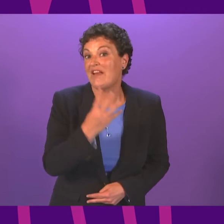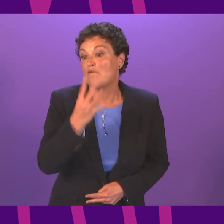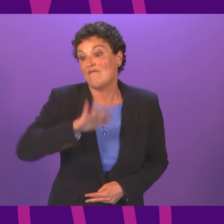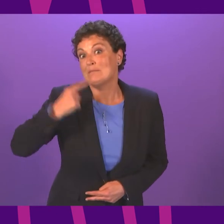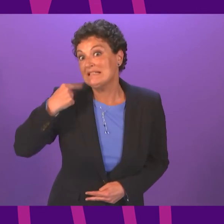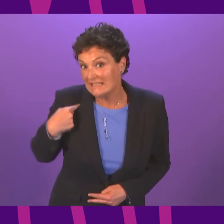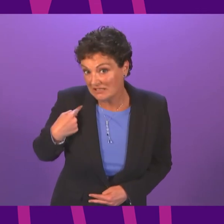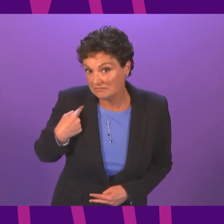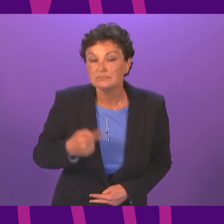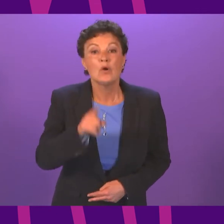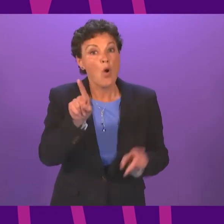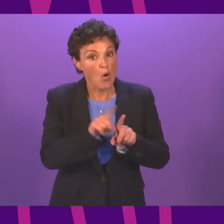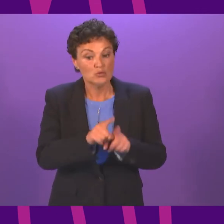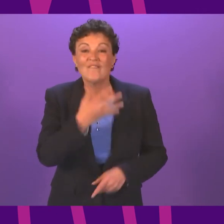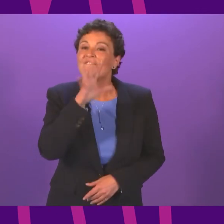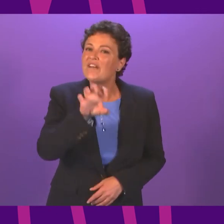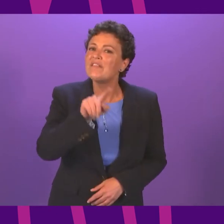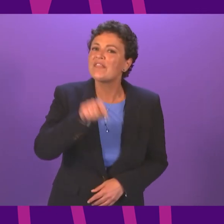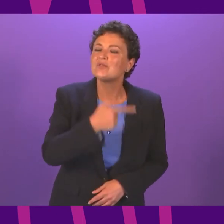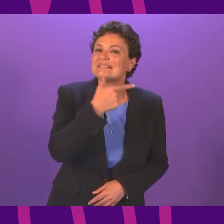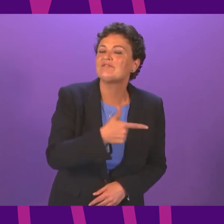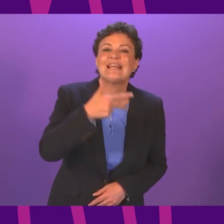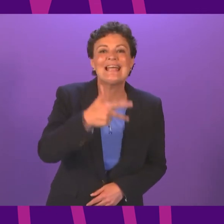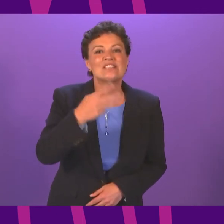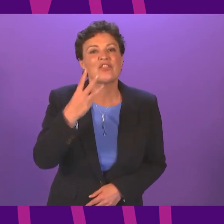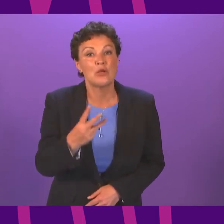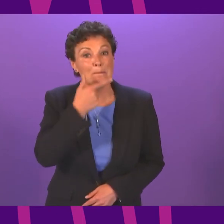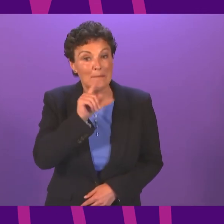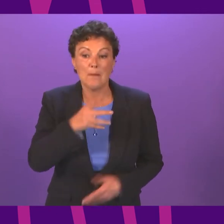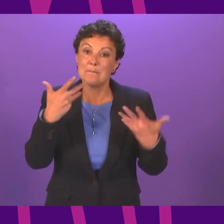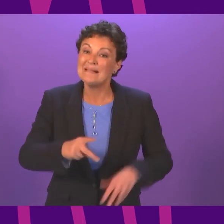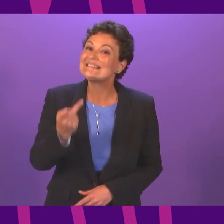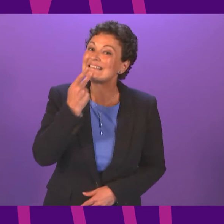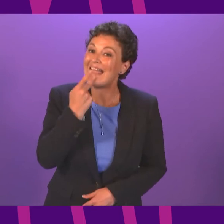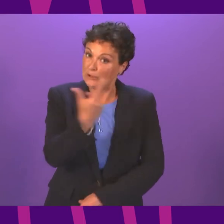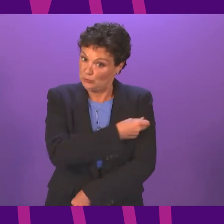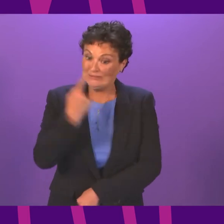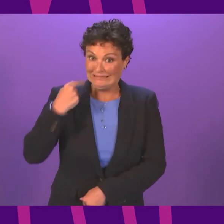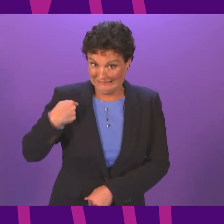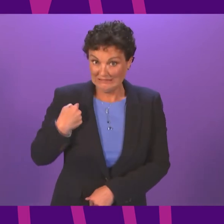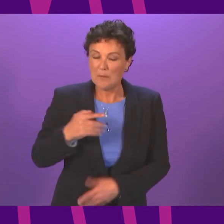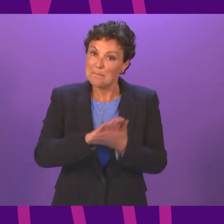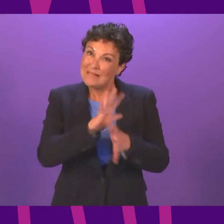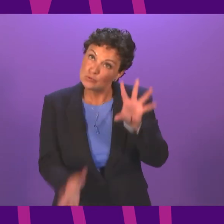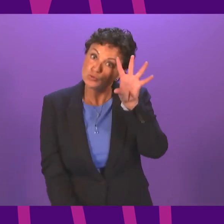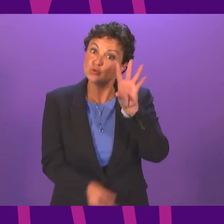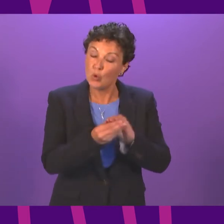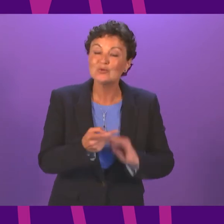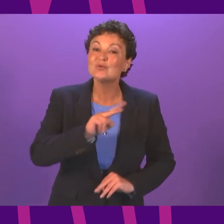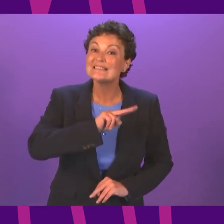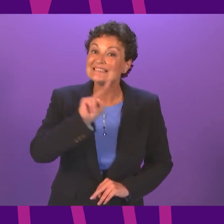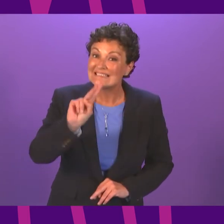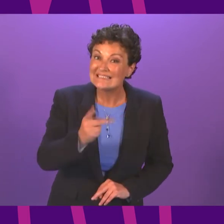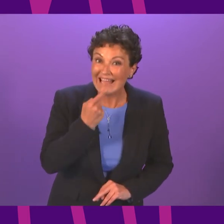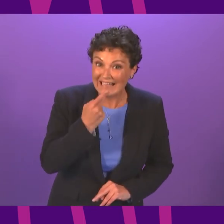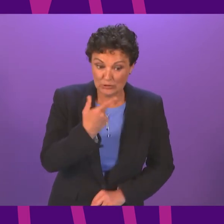yesterday. In addition, 15,783 people received a second dose yesterday. So the total number of second doses